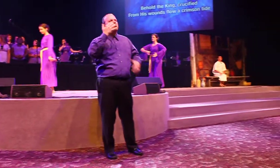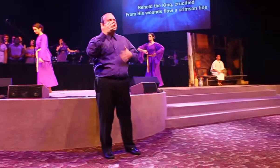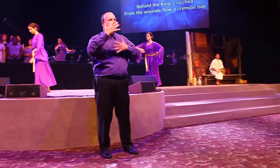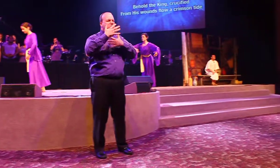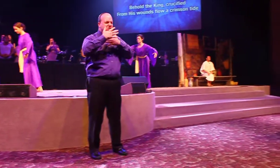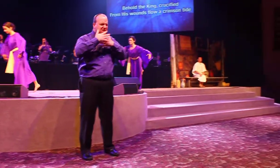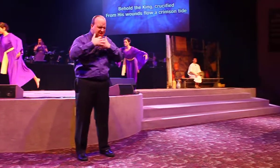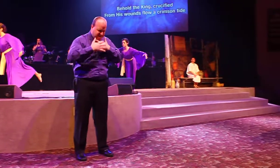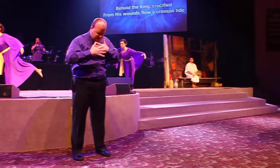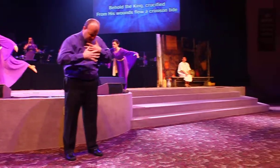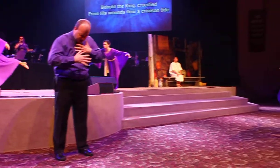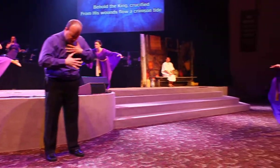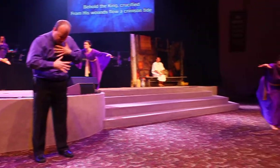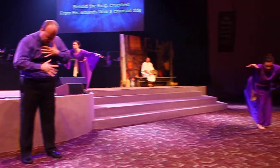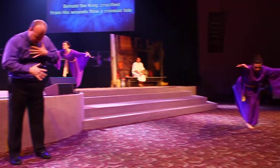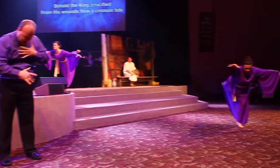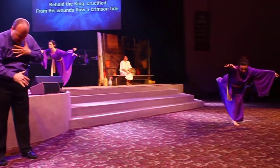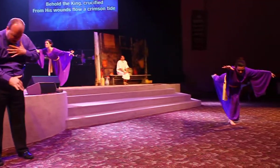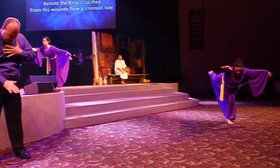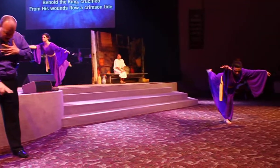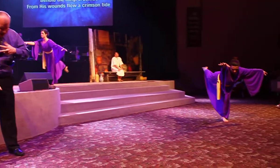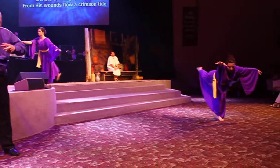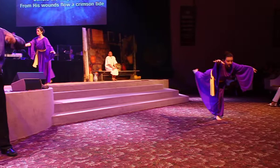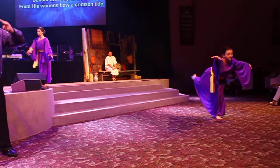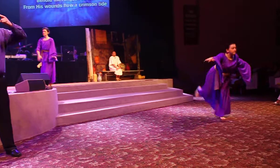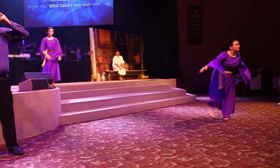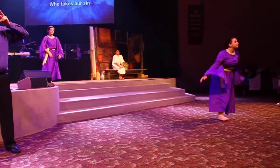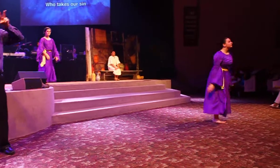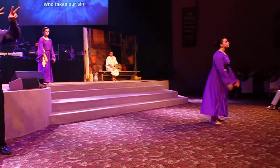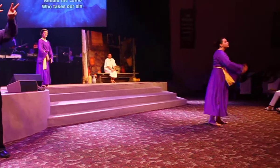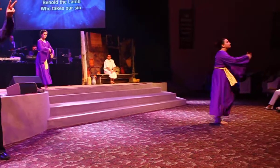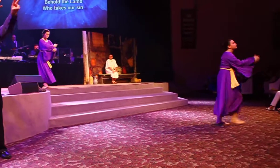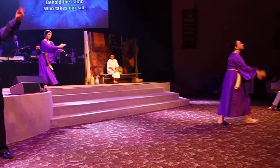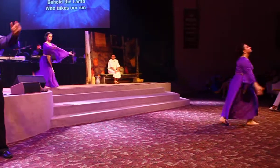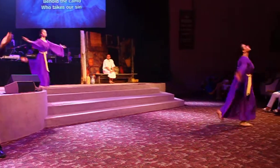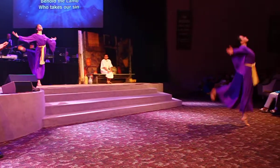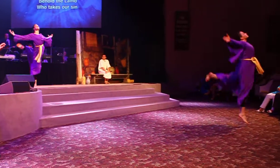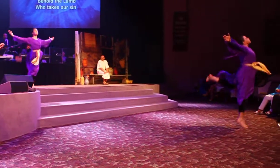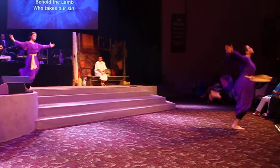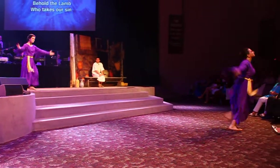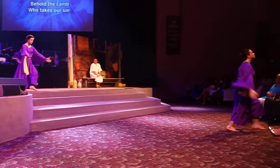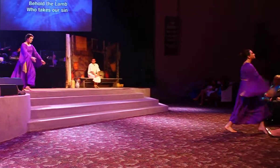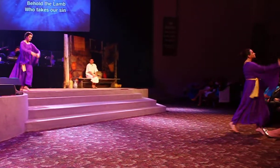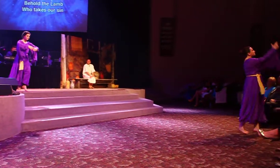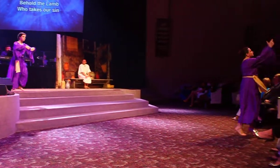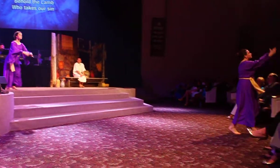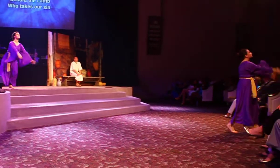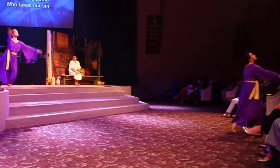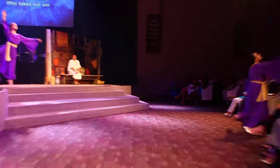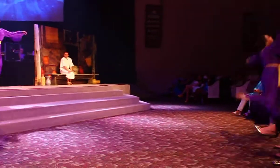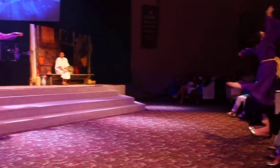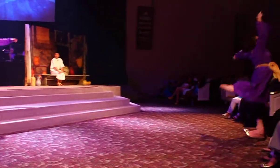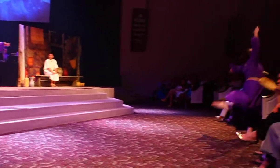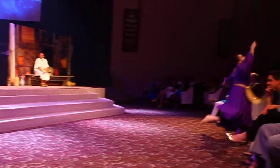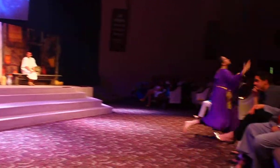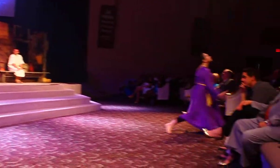crimson fight Behold the Lamb who